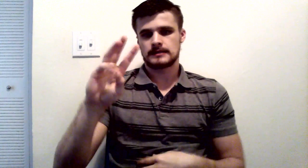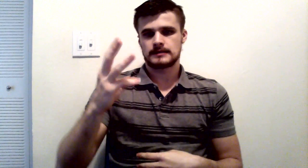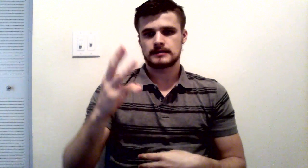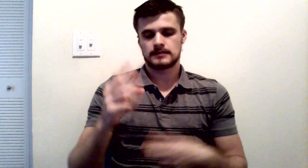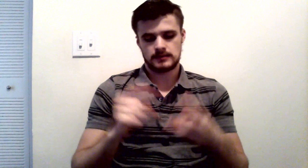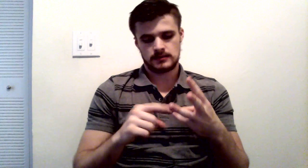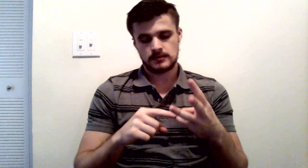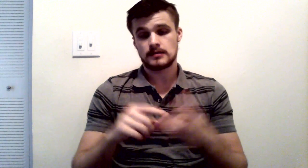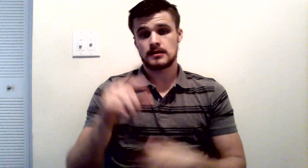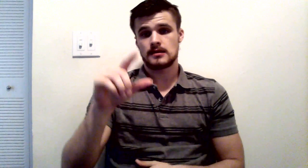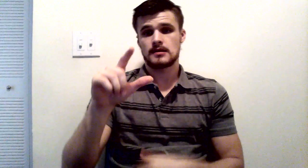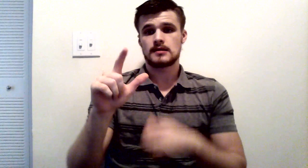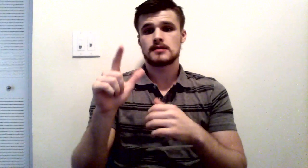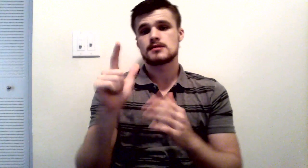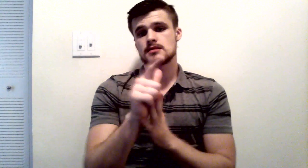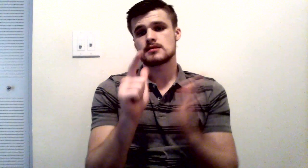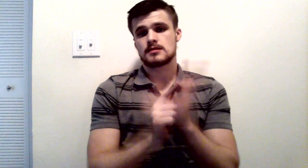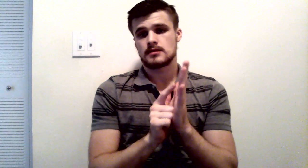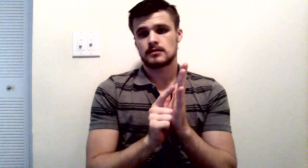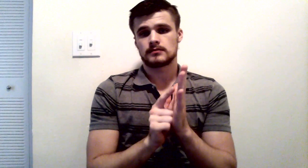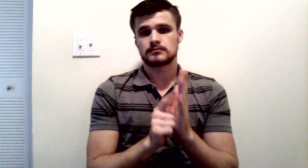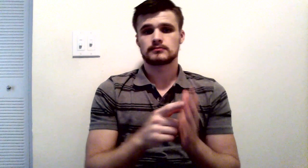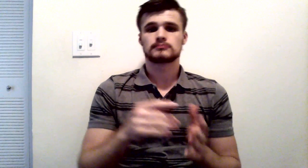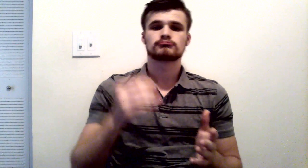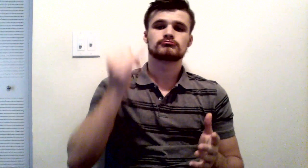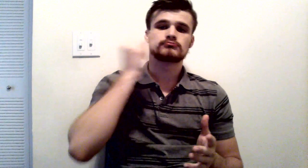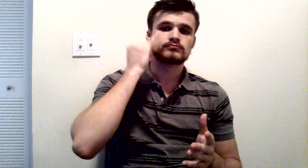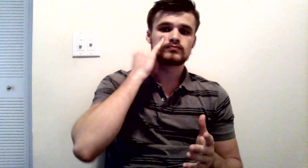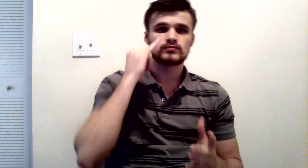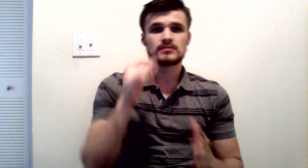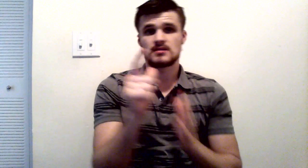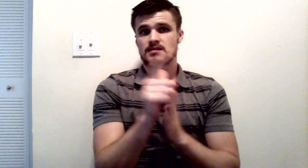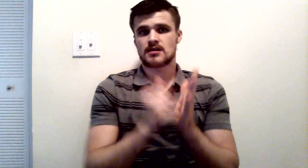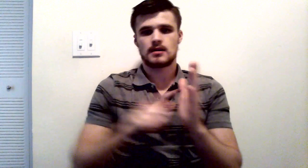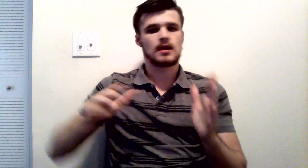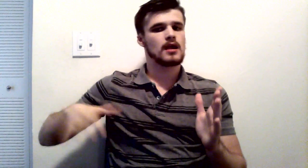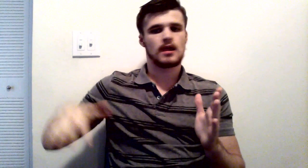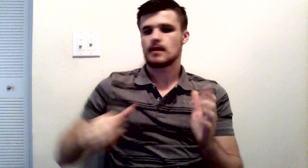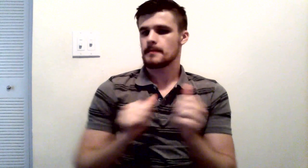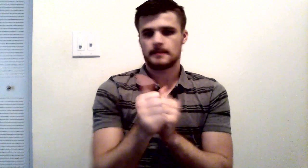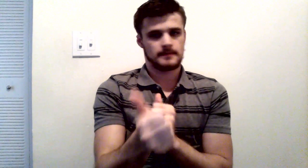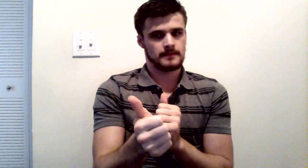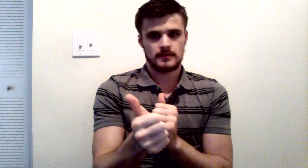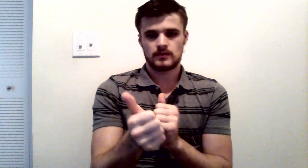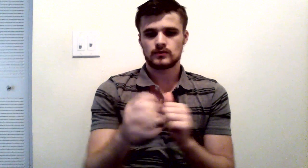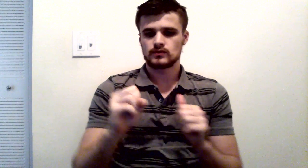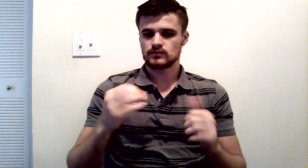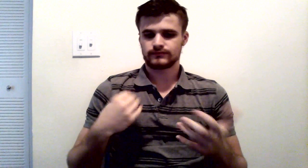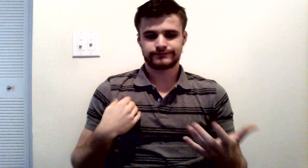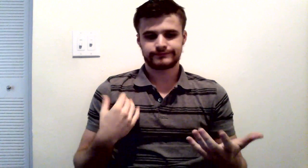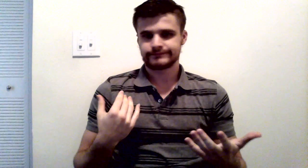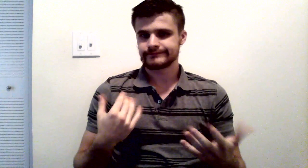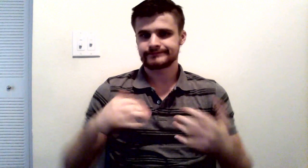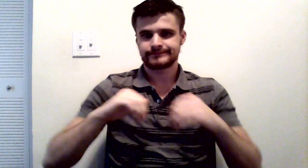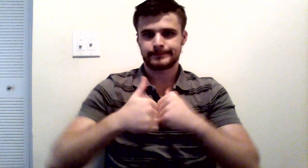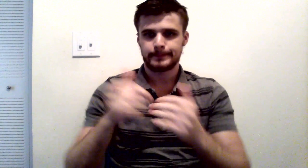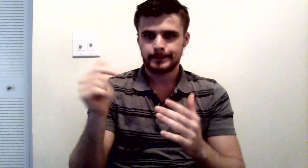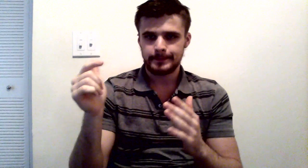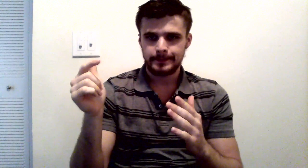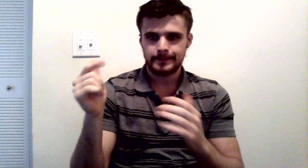if something is not a crime when they do it? It's legal to do it when you do it, but now, later on, we've made it a crime.